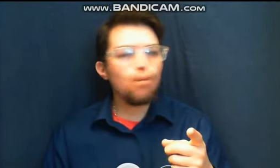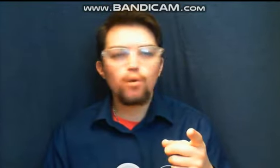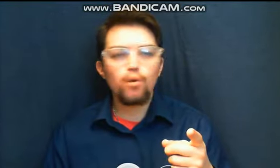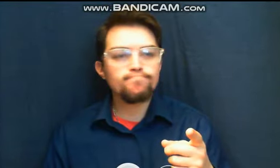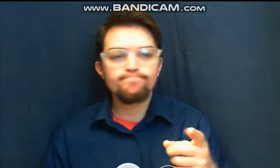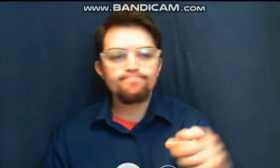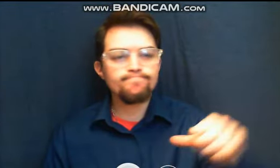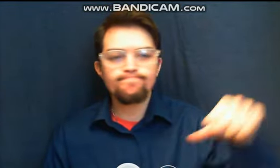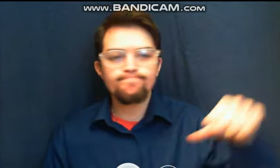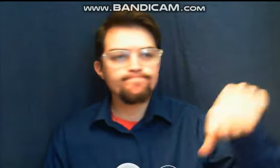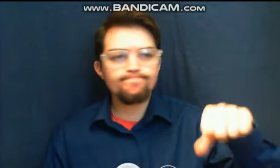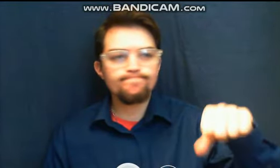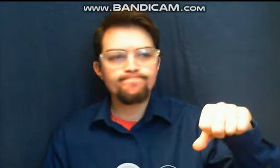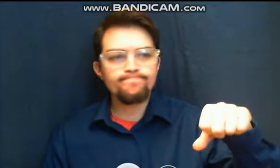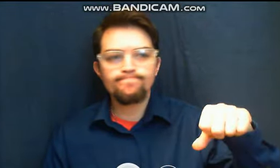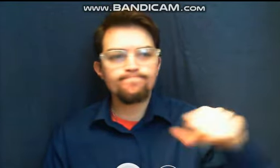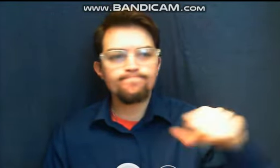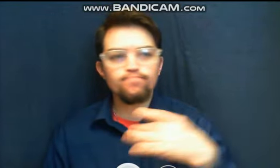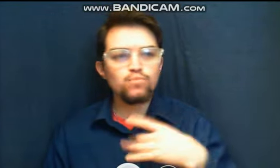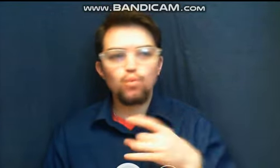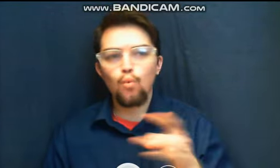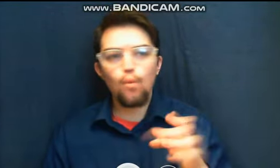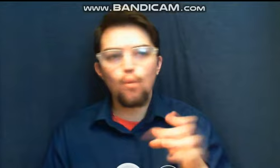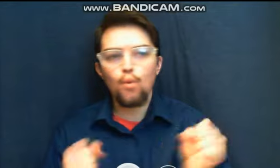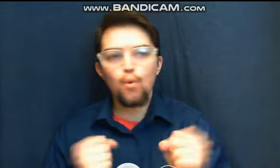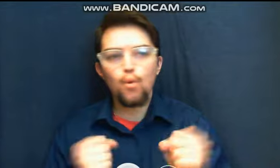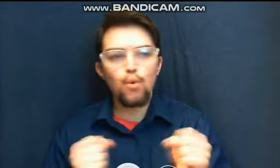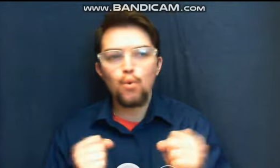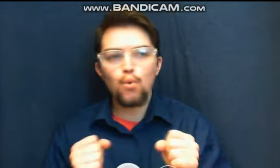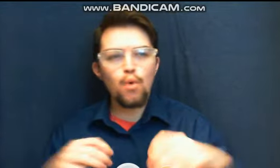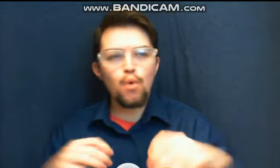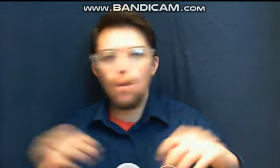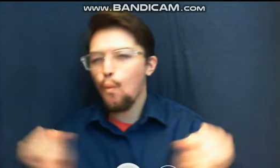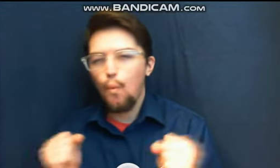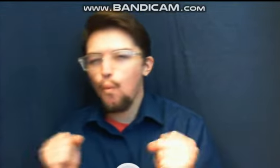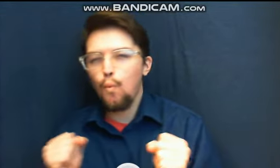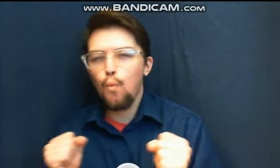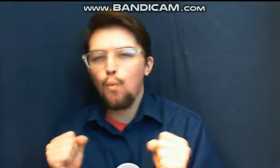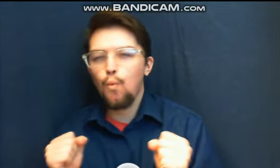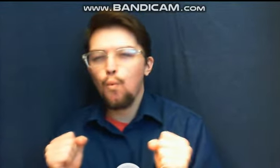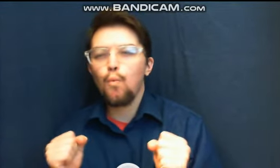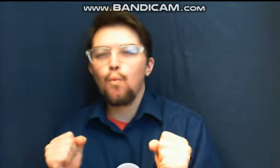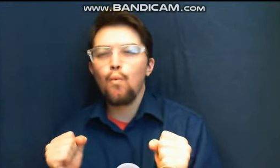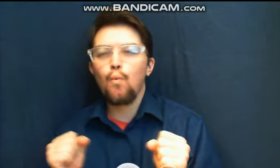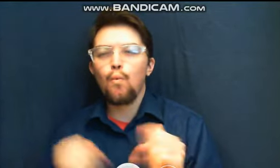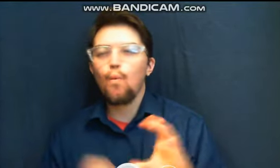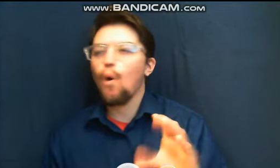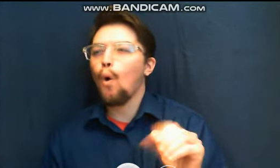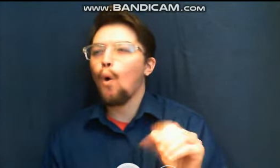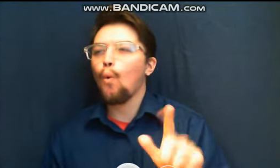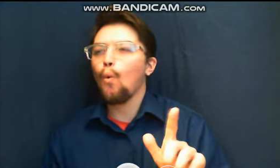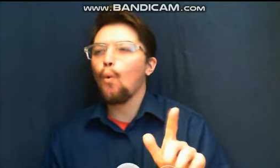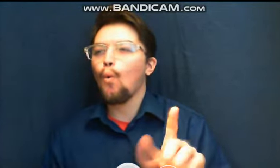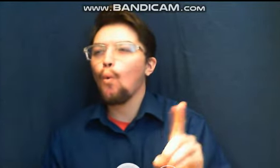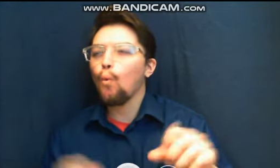like winter either, it's cold, I don't like it, let's see, after winter, we're going to get ready for spring,